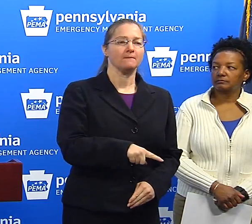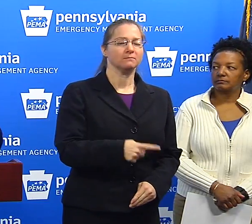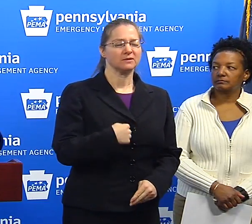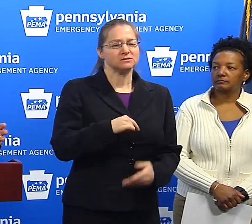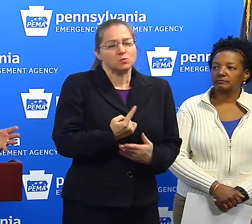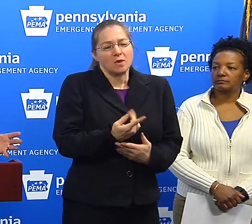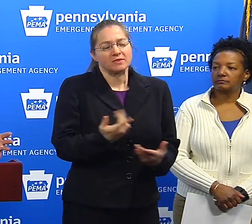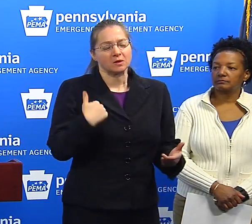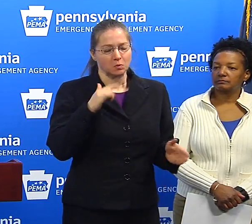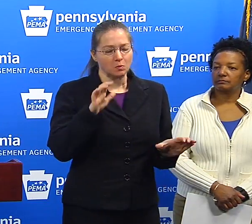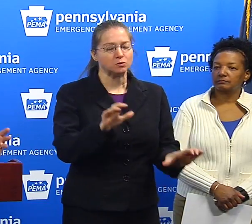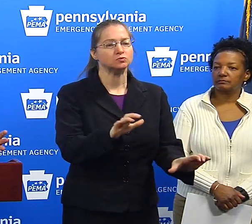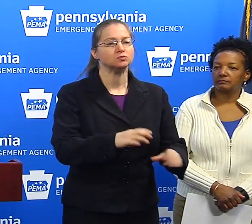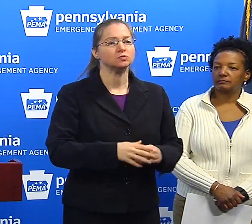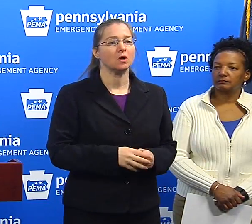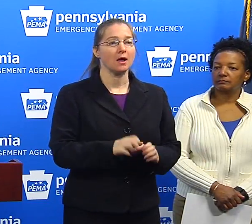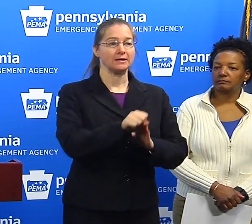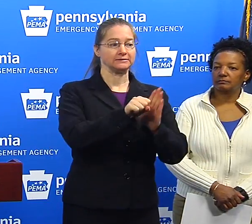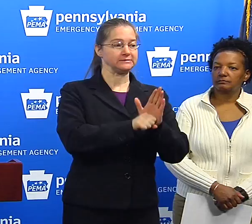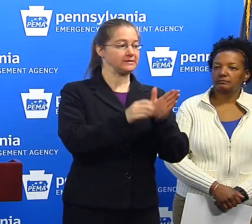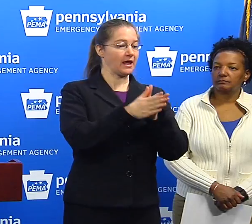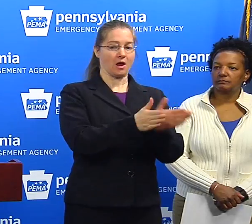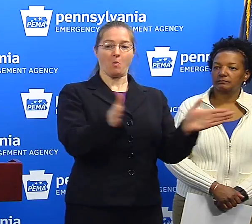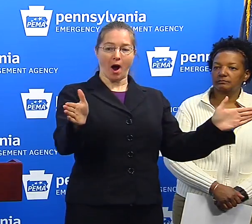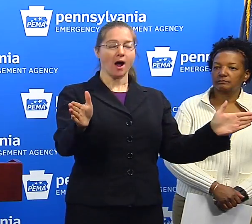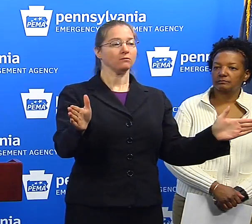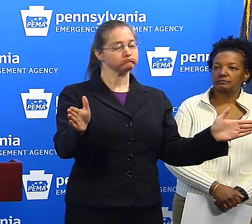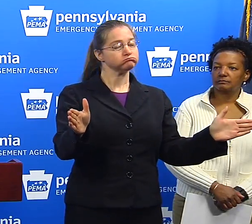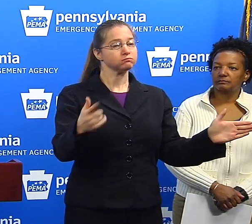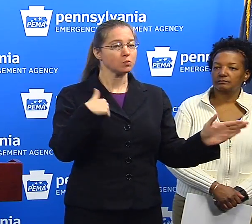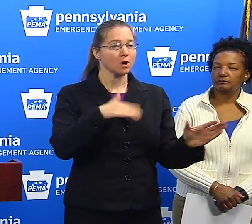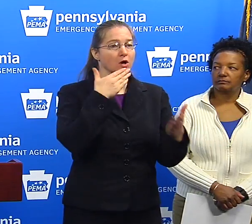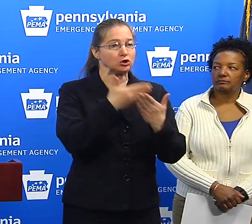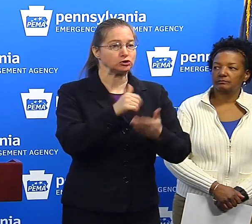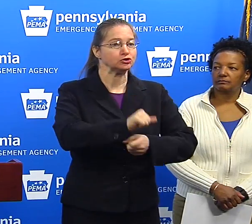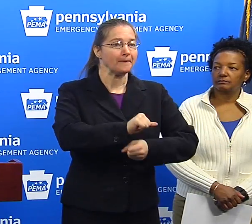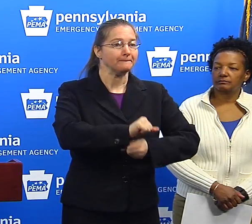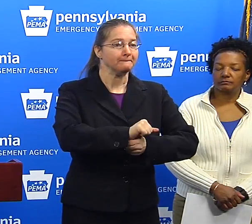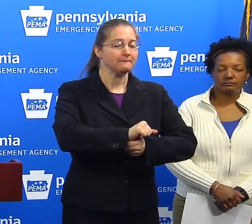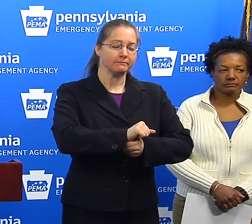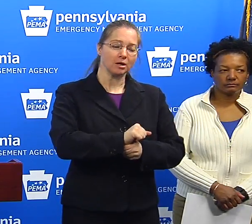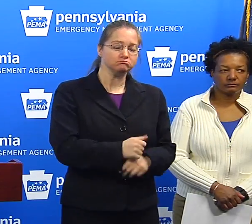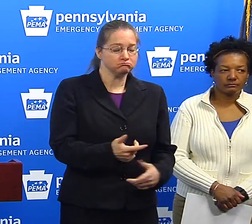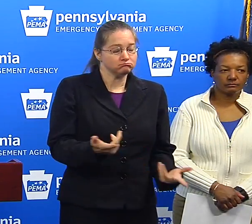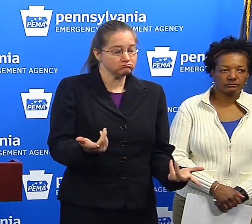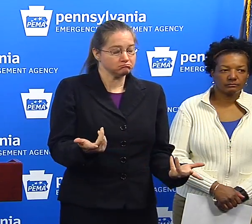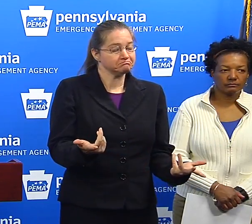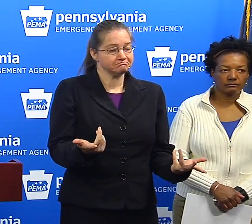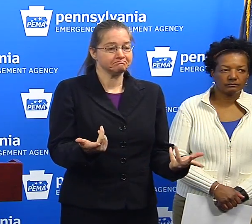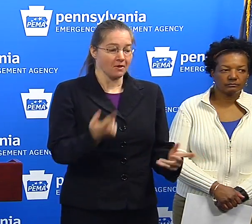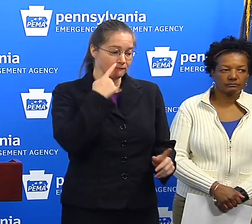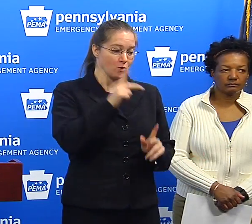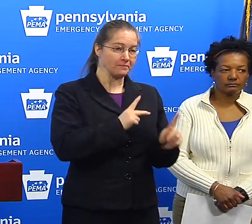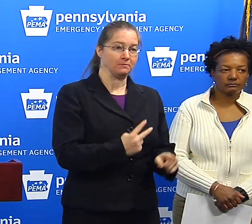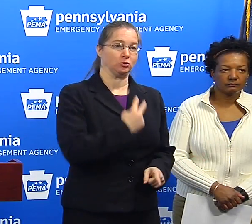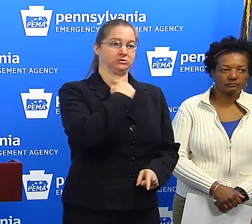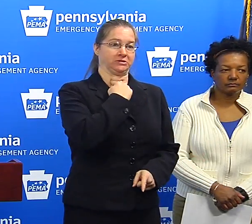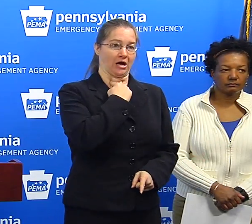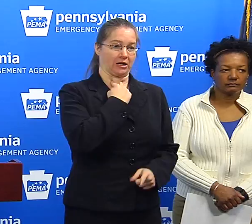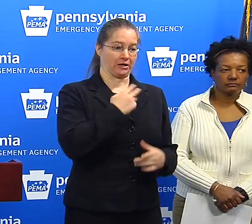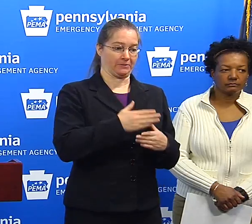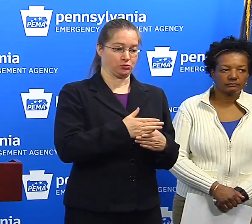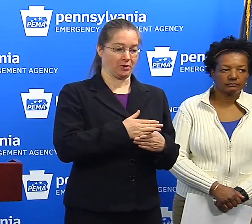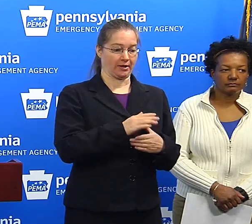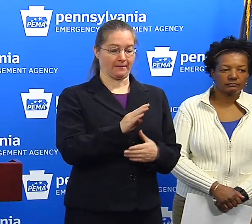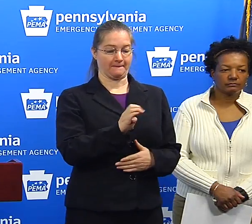do. I think statewide we did a good job. But there's no question that for the people trapped between